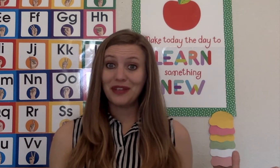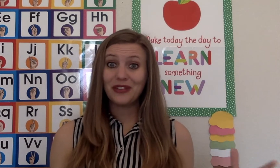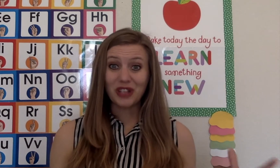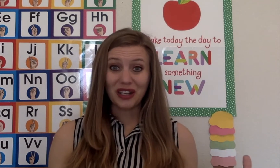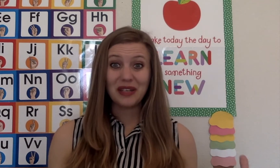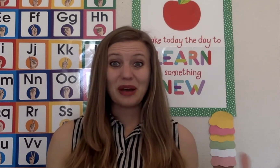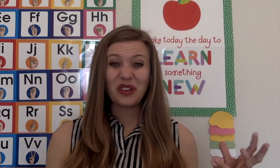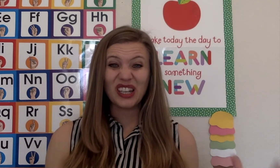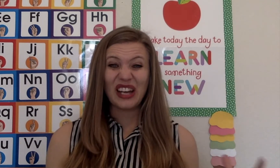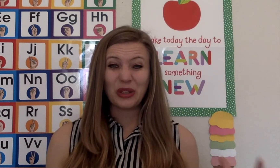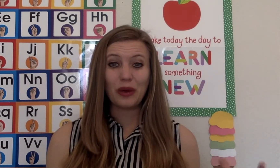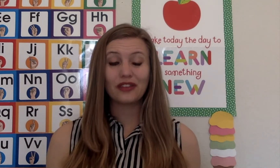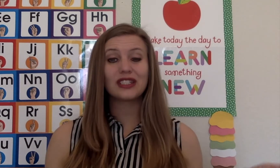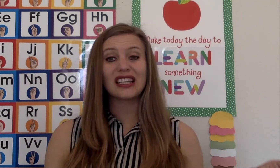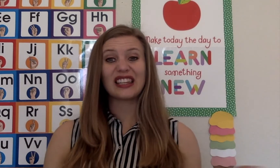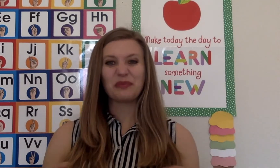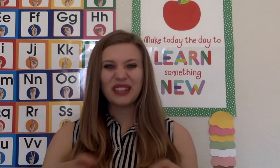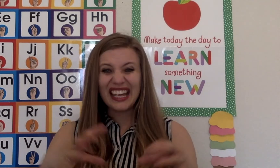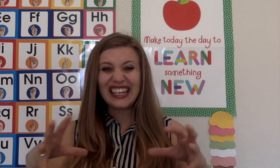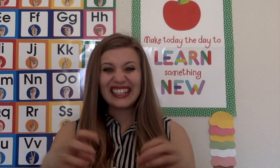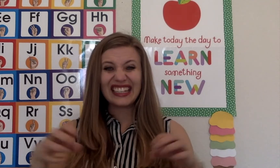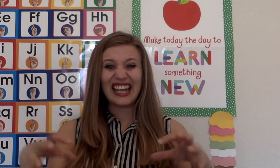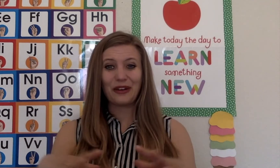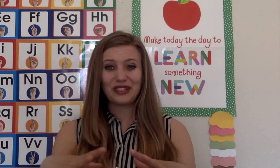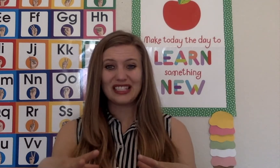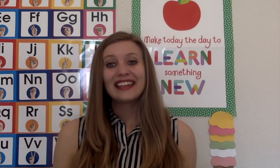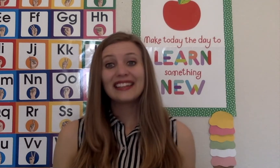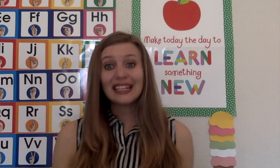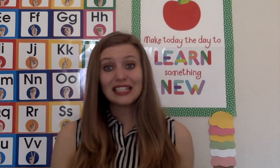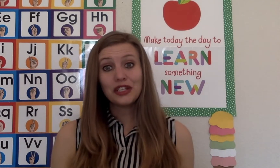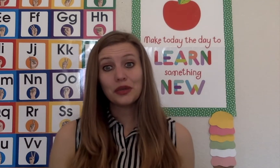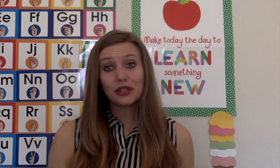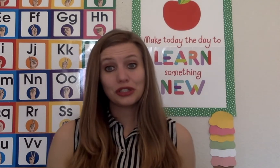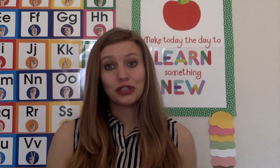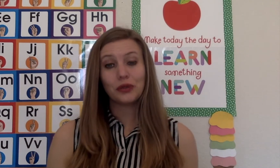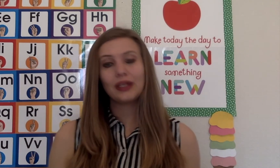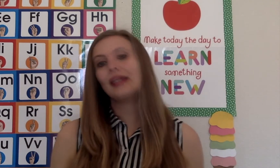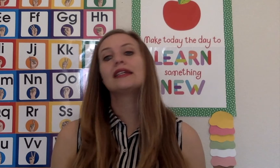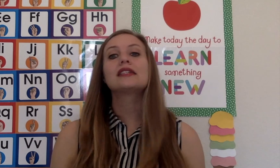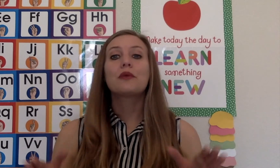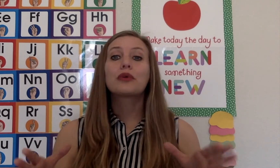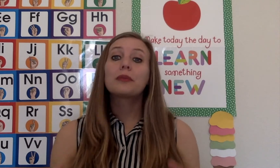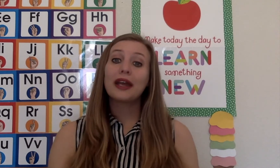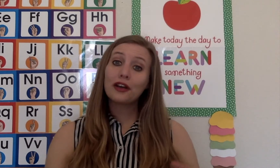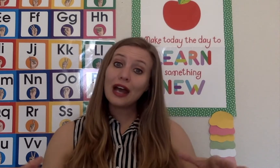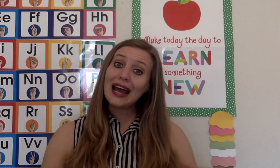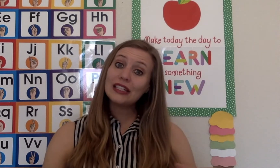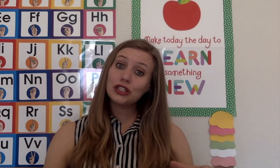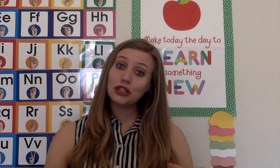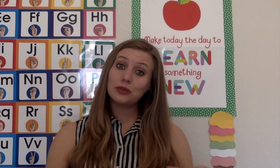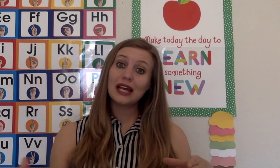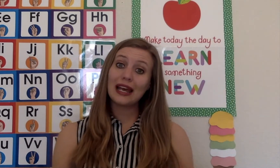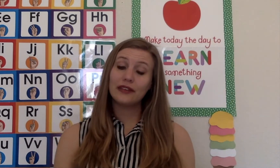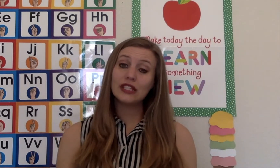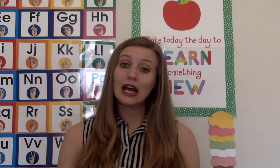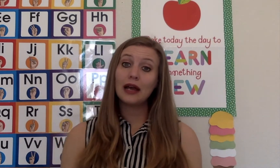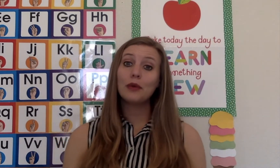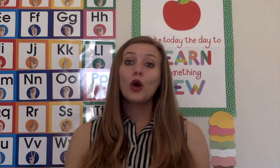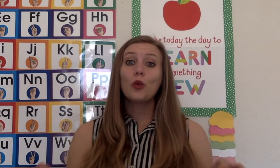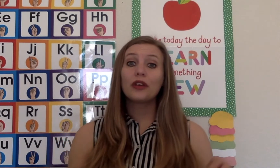you're talking about cloudy weather to let them play in the clouds. The next thing you can do is prepare ice cubes ahead of time with